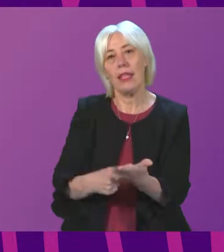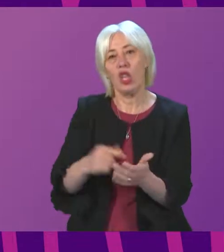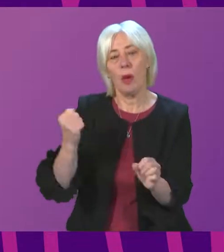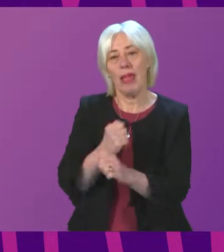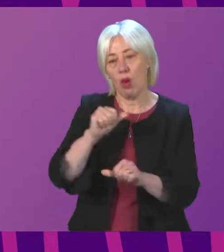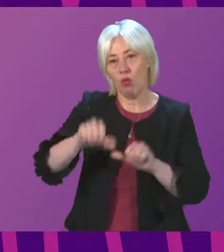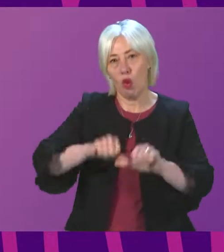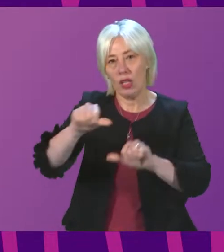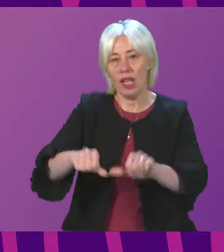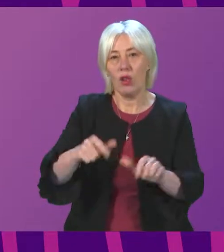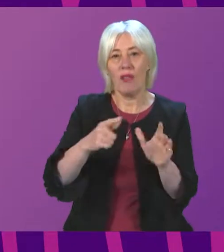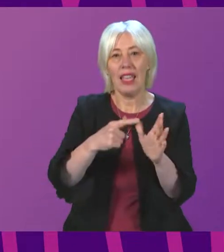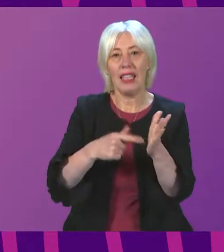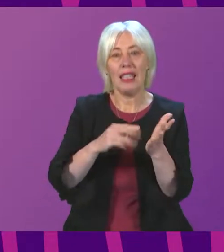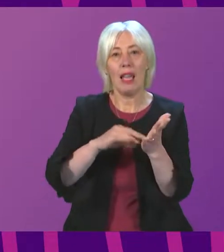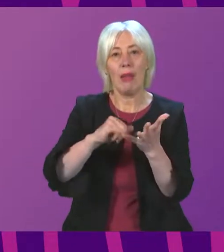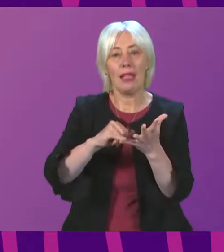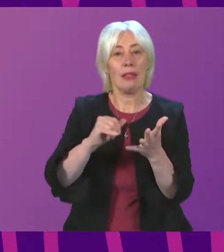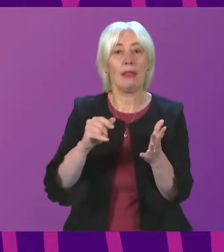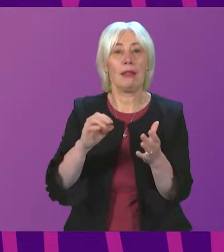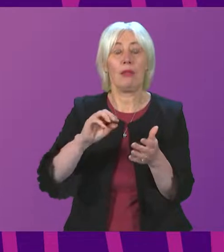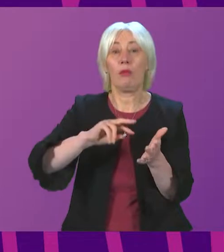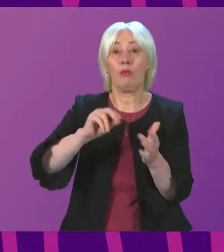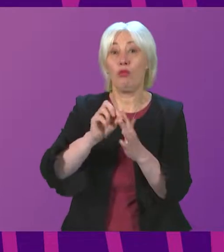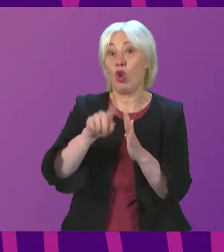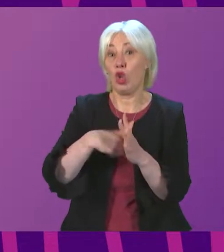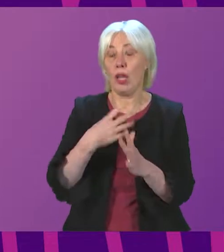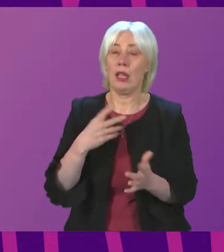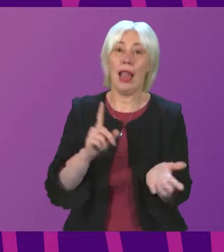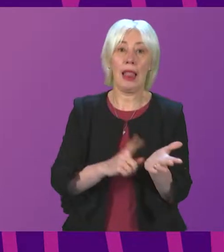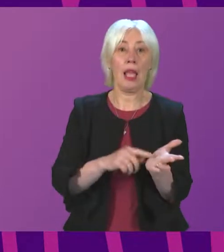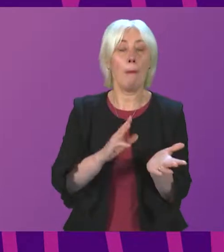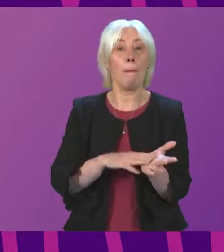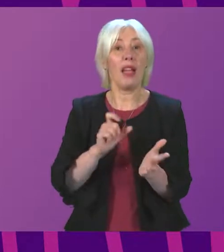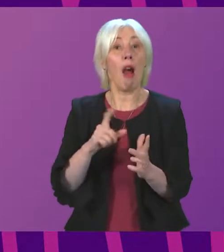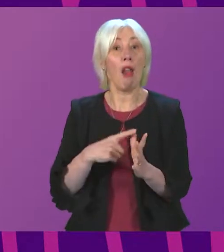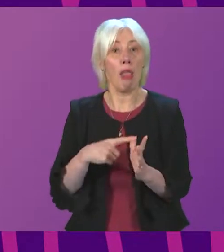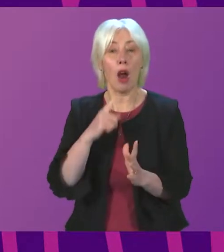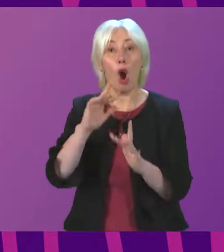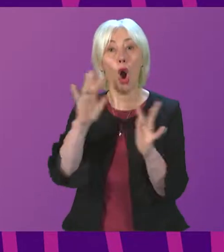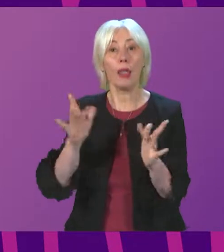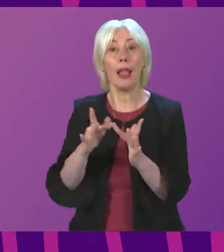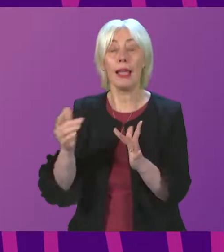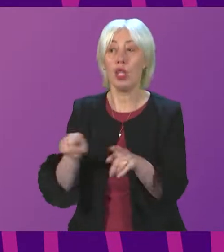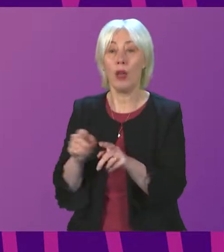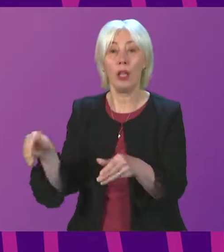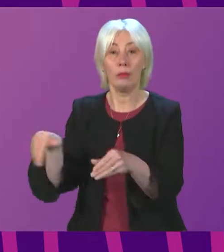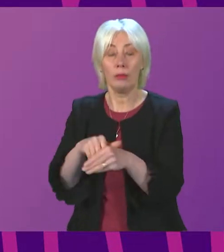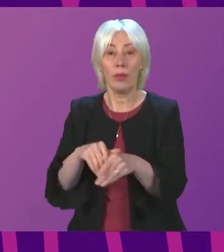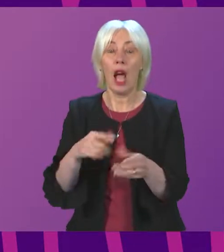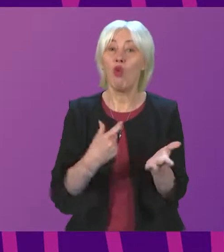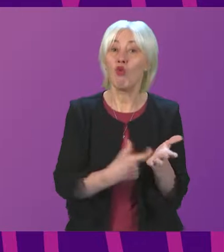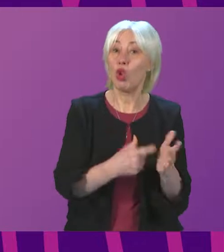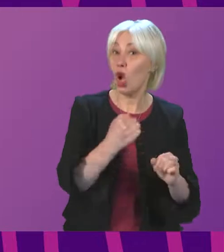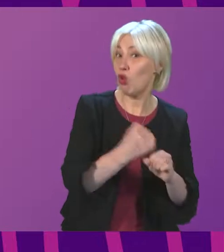of the ATMS project. I'm delighted to welcome Liam MacArthur, who's joining us online this morning, and Rhoda Grant, who is back with